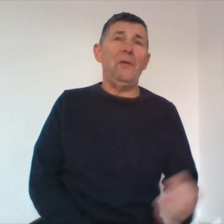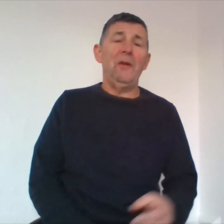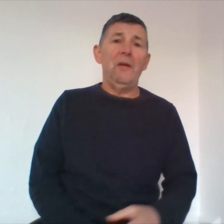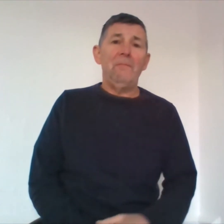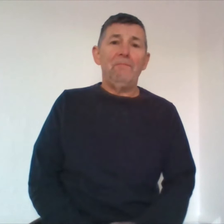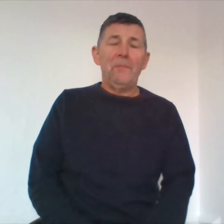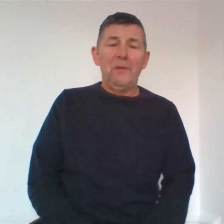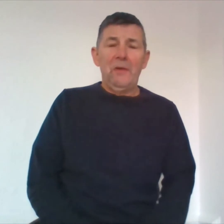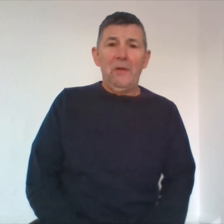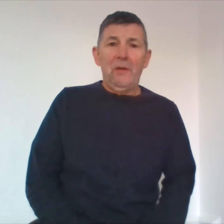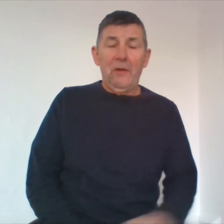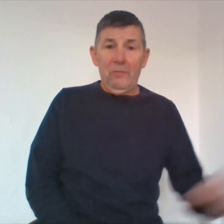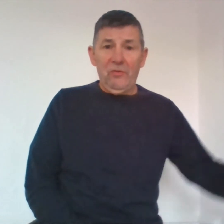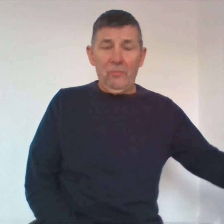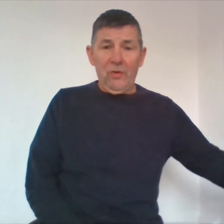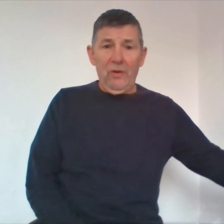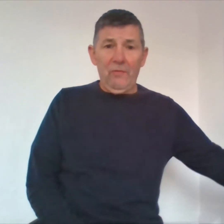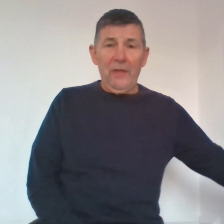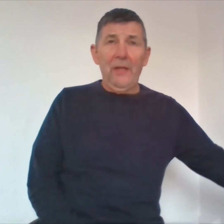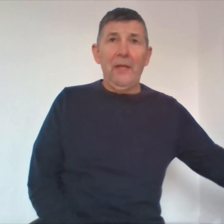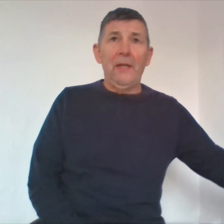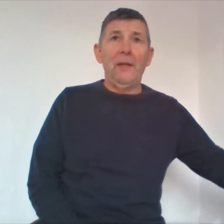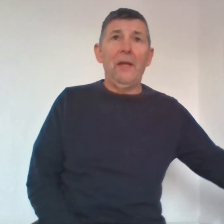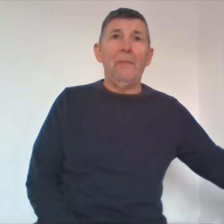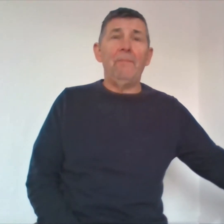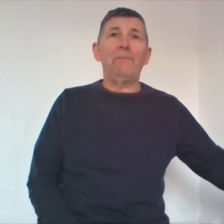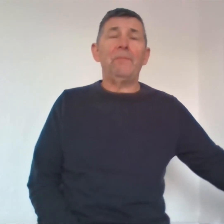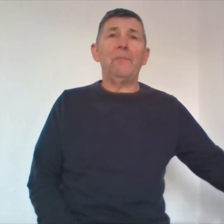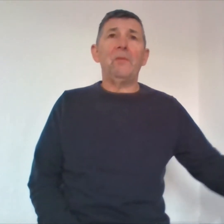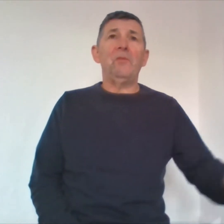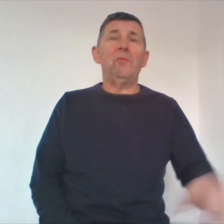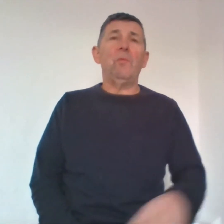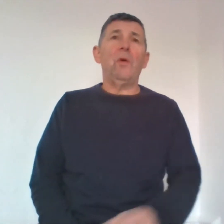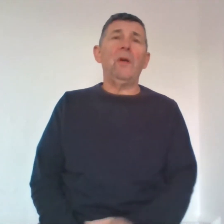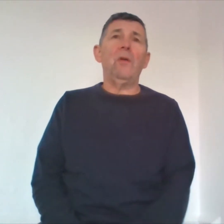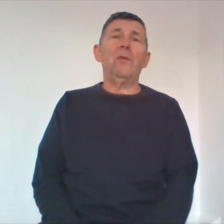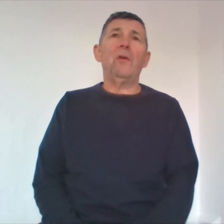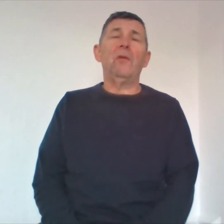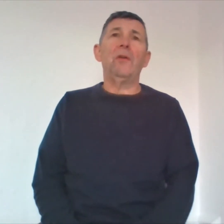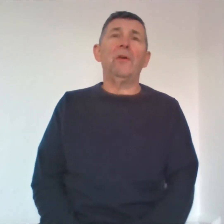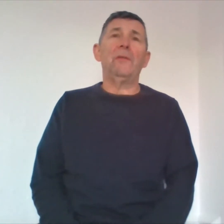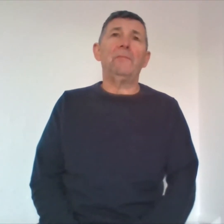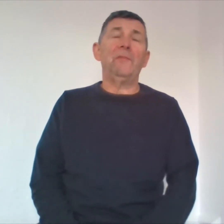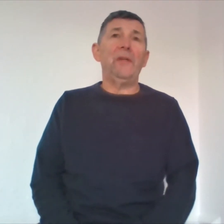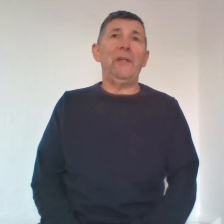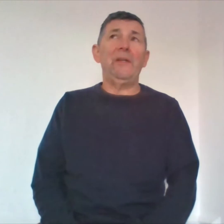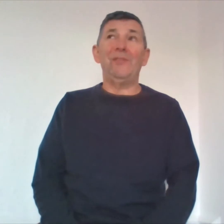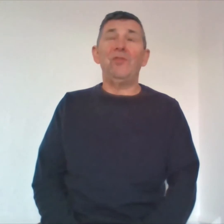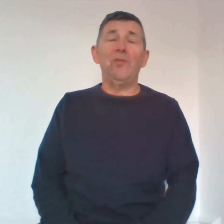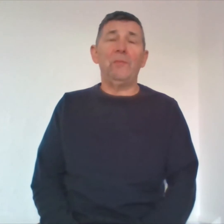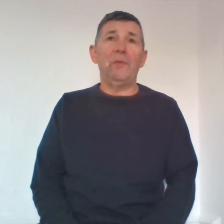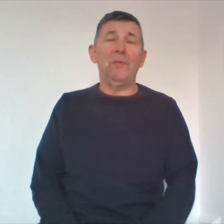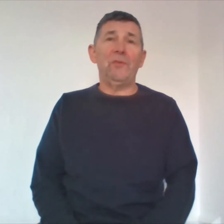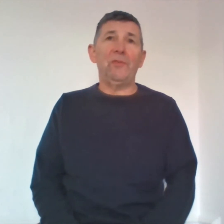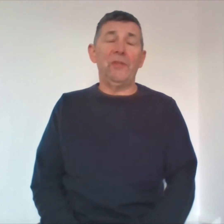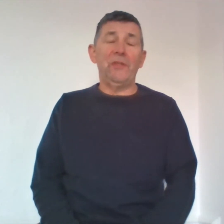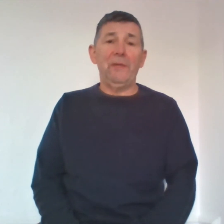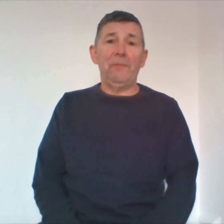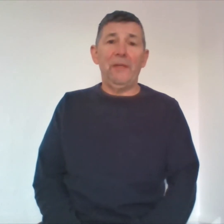who was recovering and um she was walking along the corridor very unsure about what's going to take place